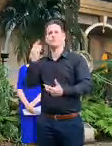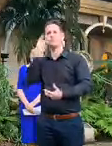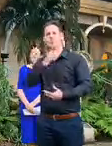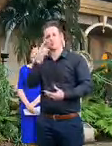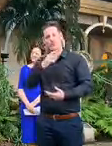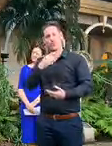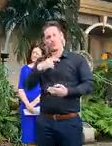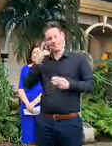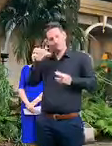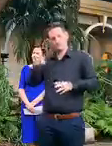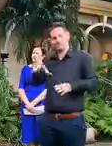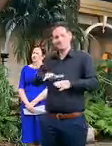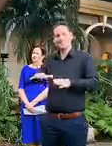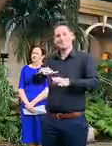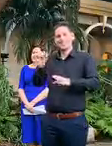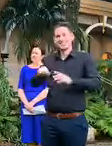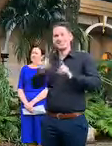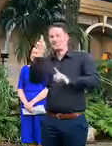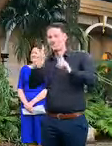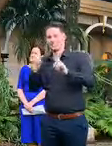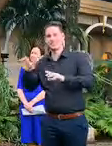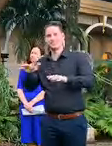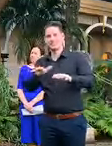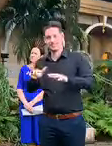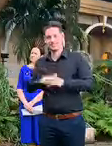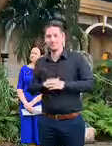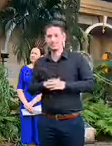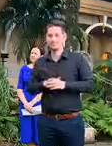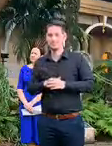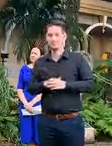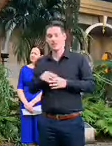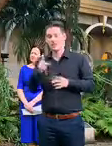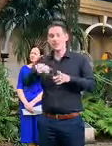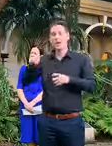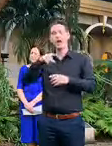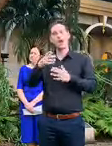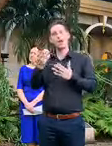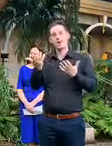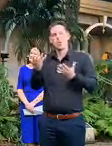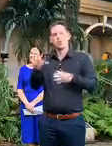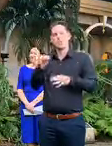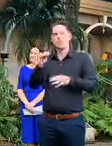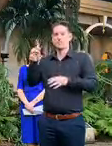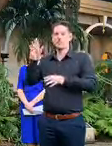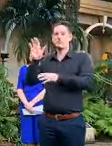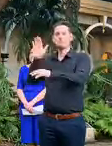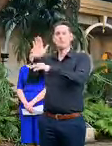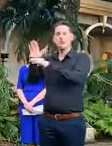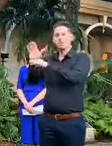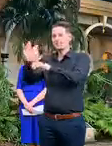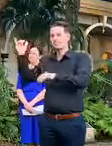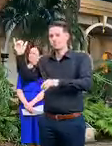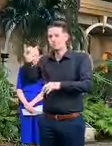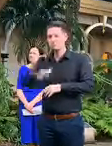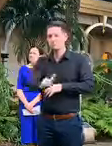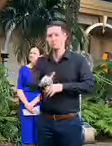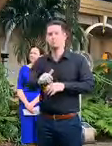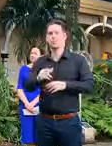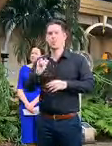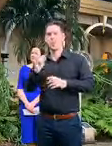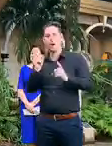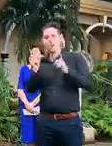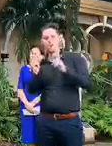expect them to be and also the vast majority are due to people coming in through the border or